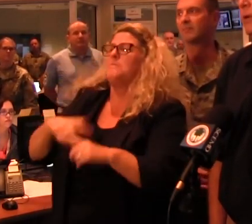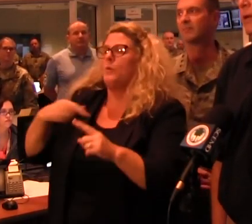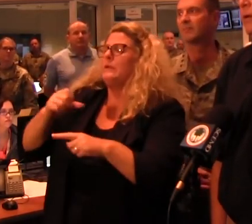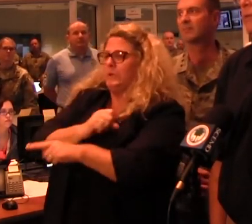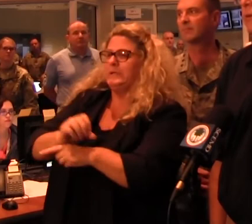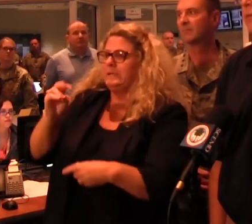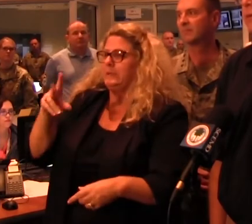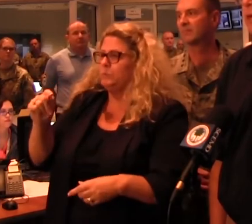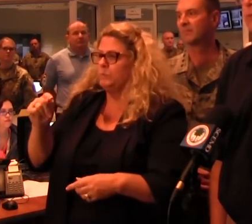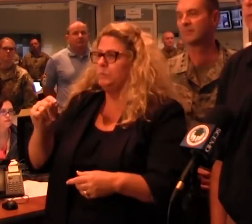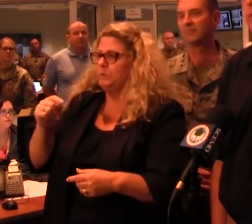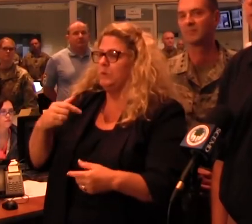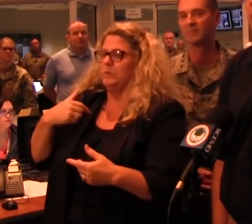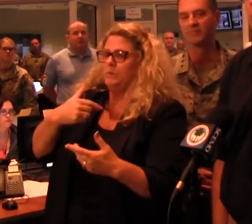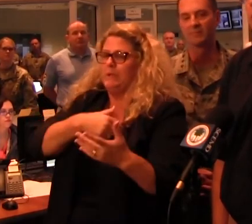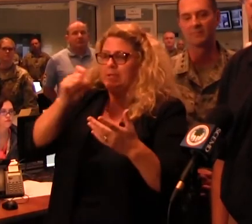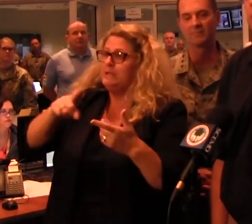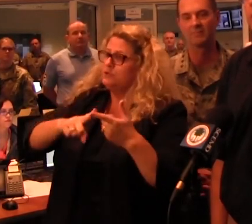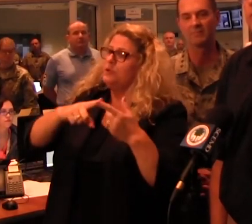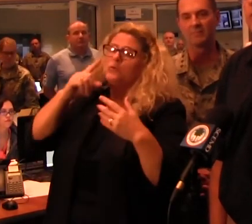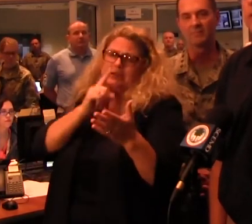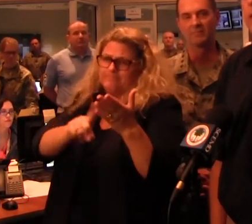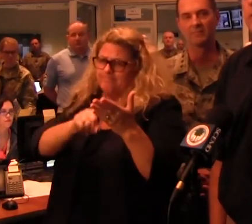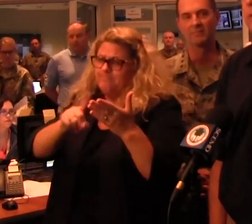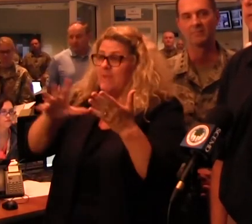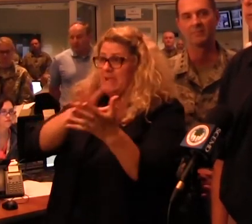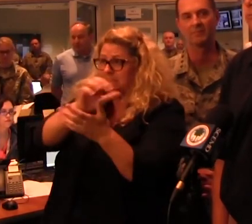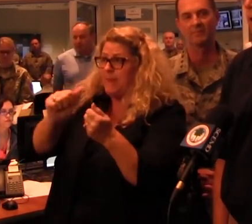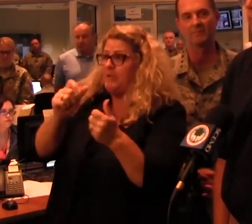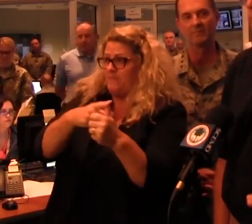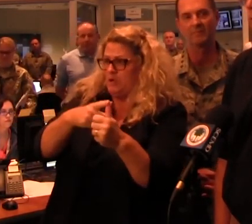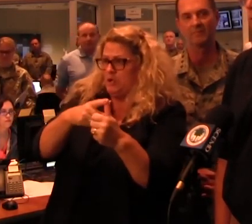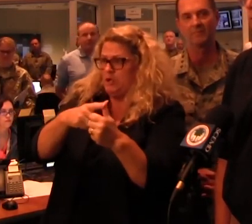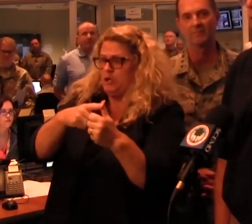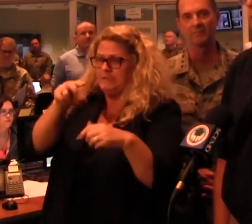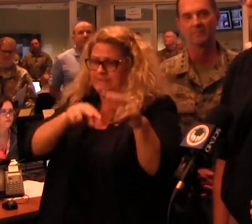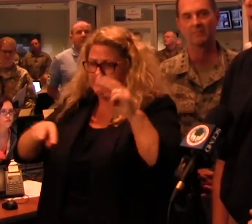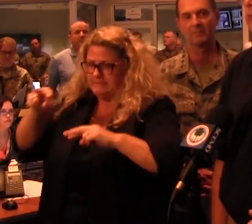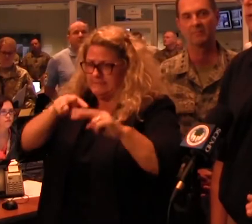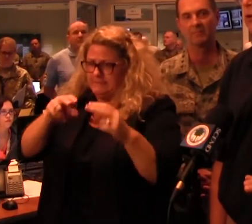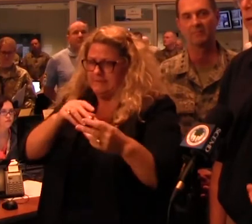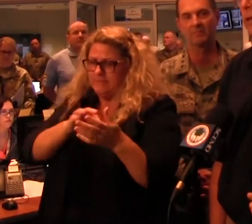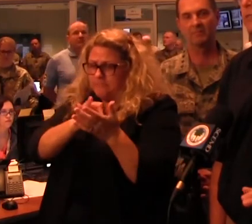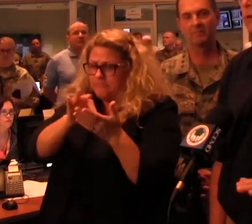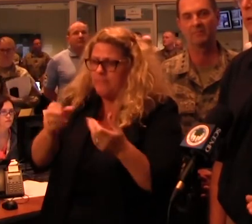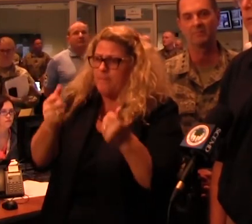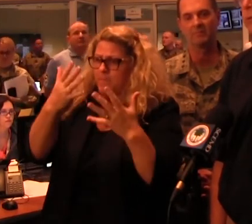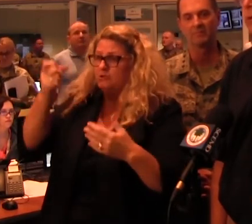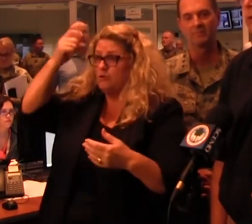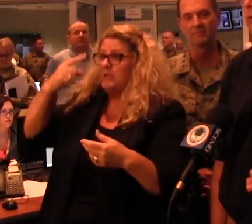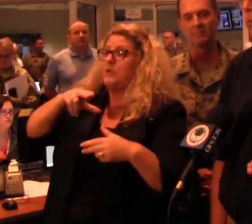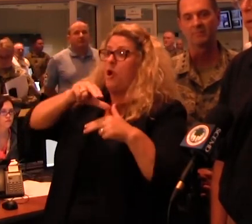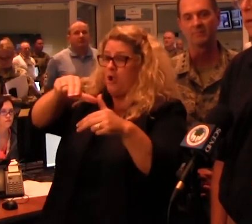process right now of gathering damage assessment. And, as the governor indicated, so far in terms of the actual hurricane itself